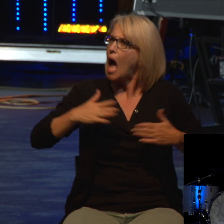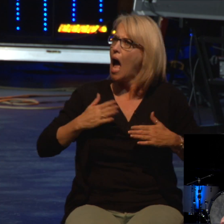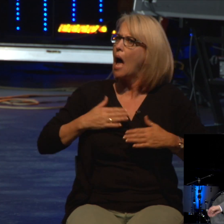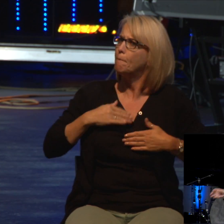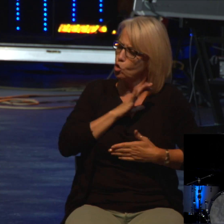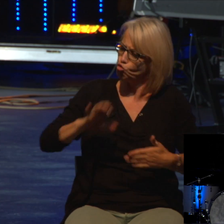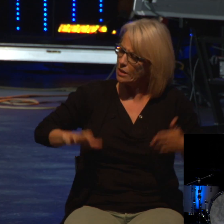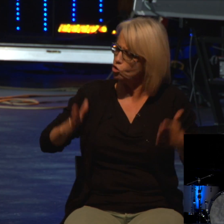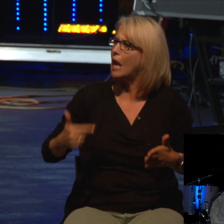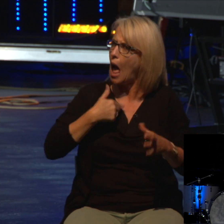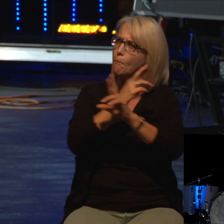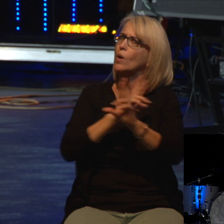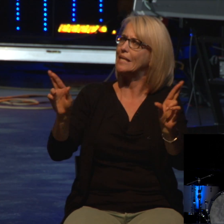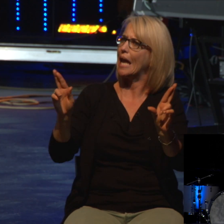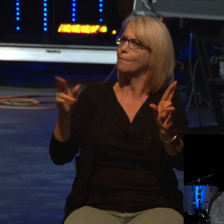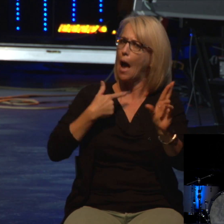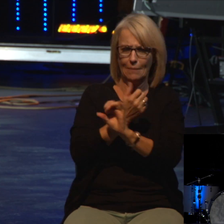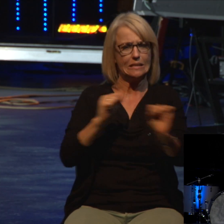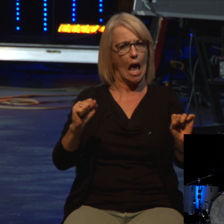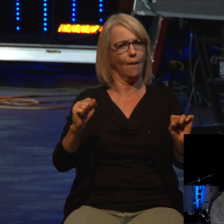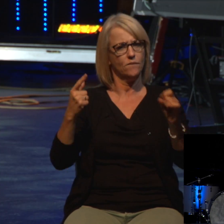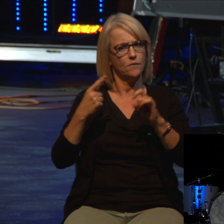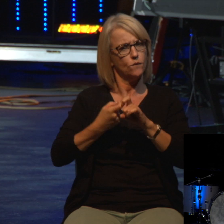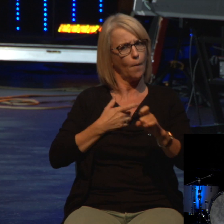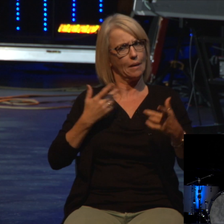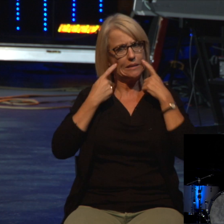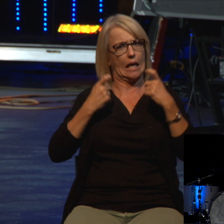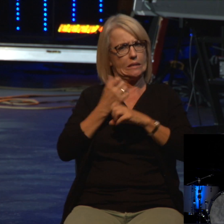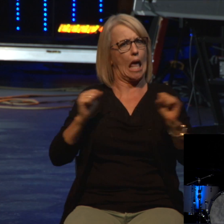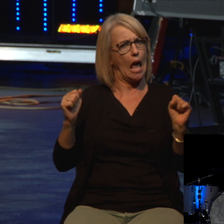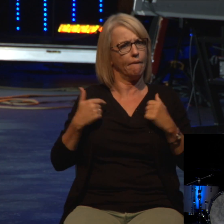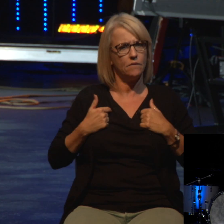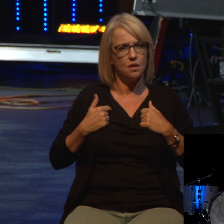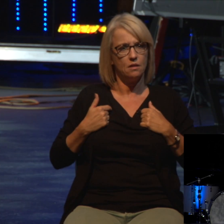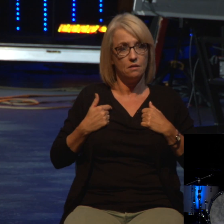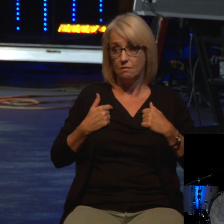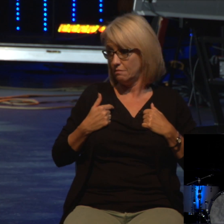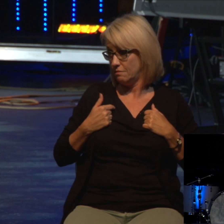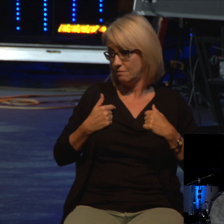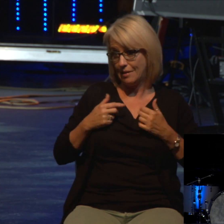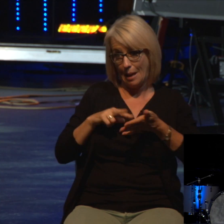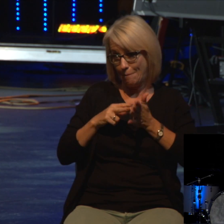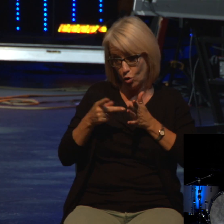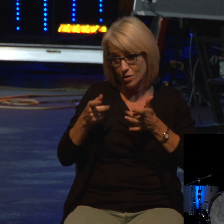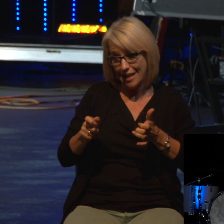Christ and you are redeemed from your sins, it does not keep you from paying the price.